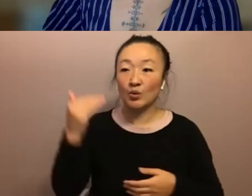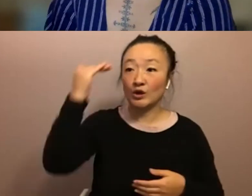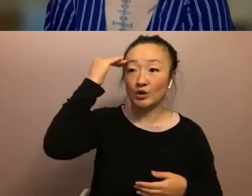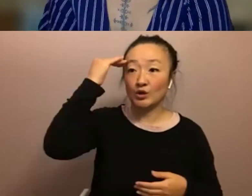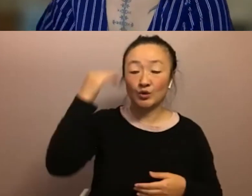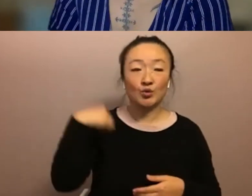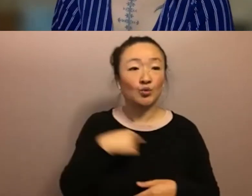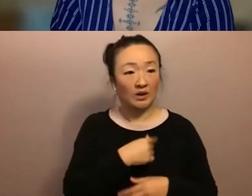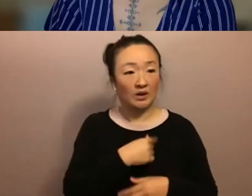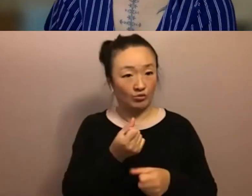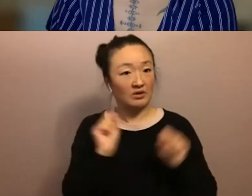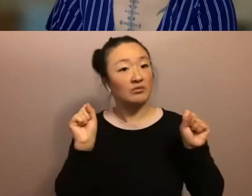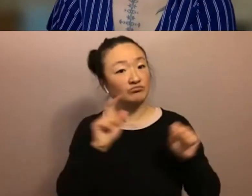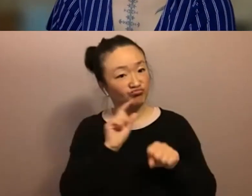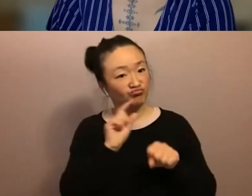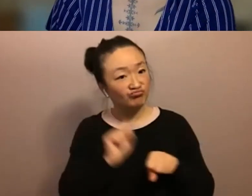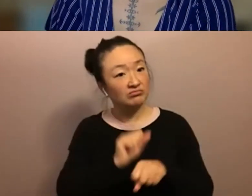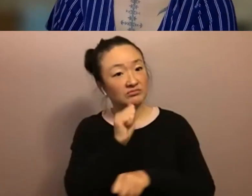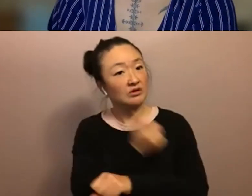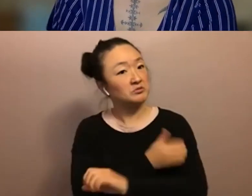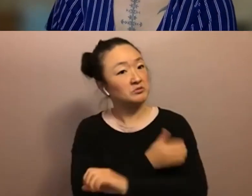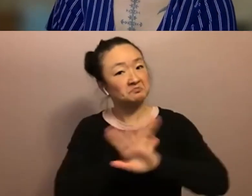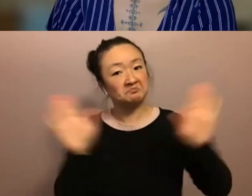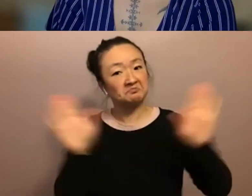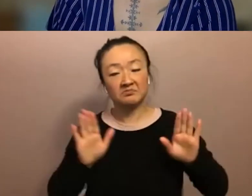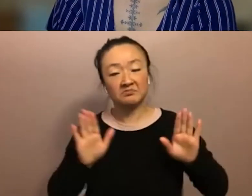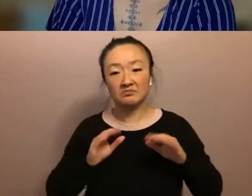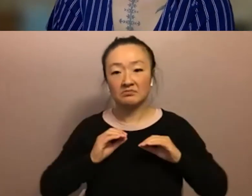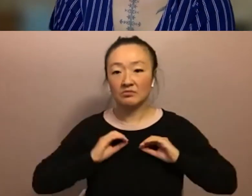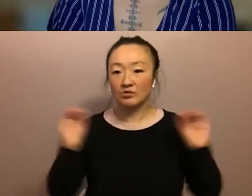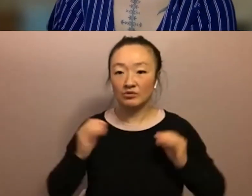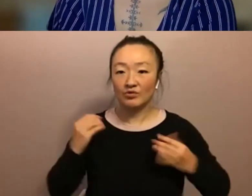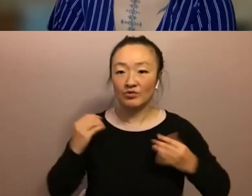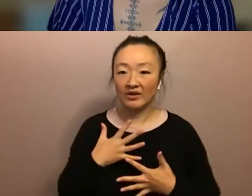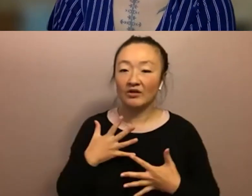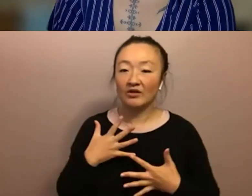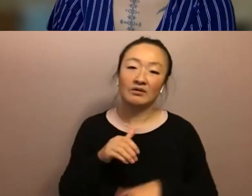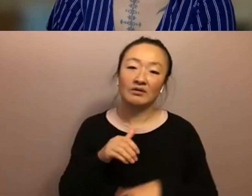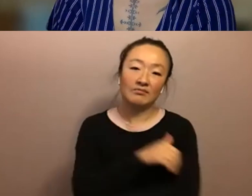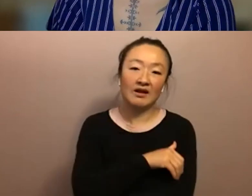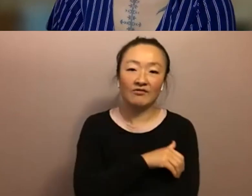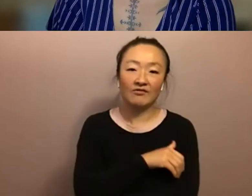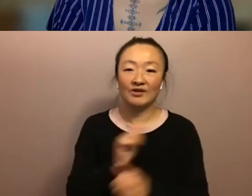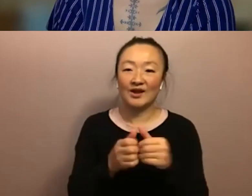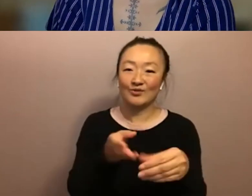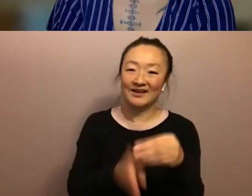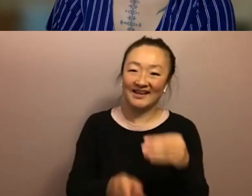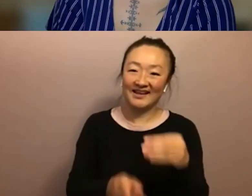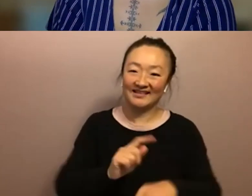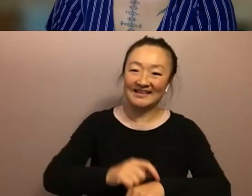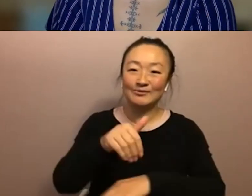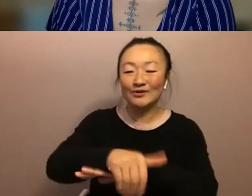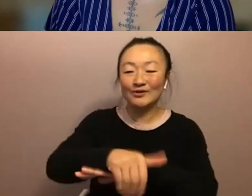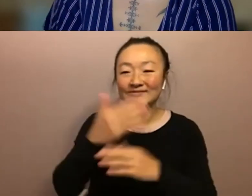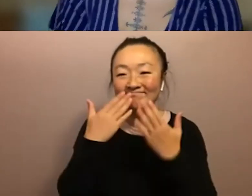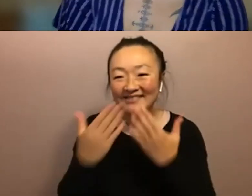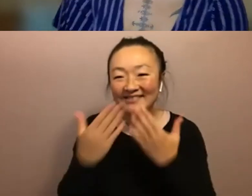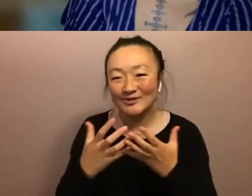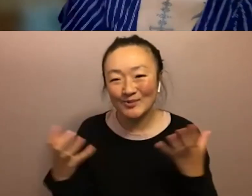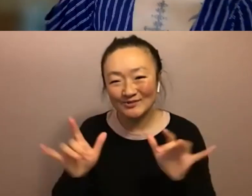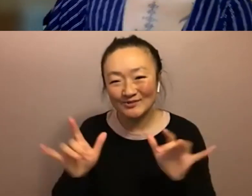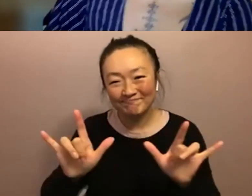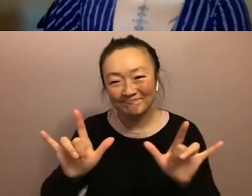longer had fear it's a really beautiful powerful way to end our time tonight thank you so much i love you